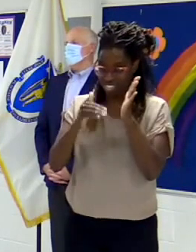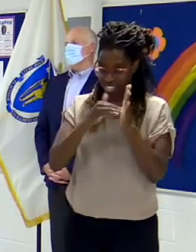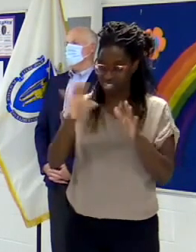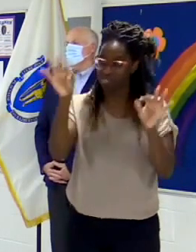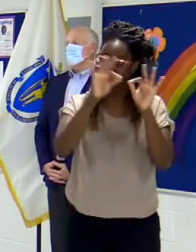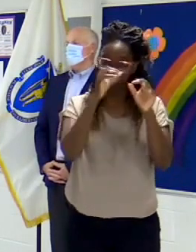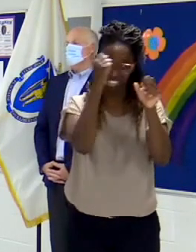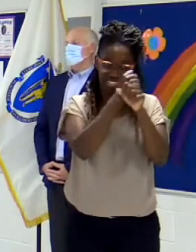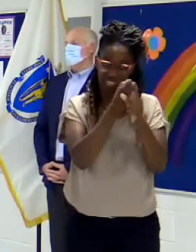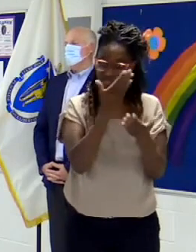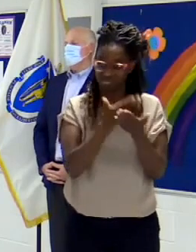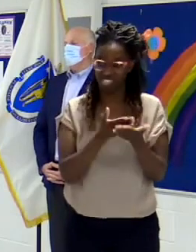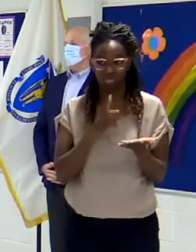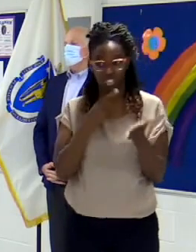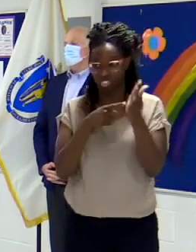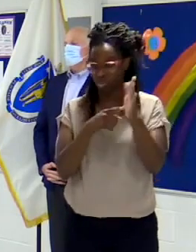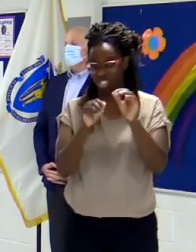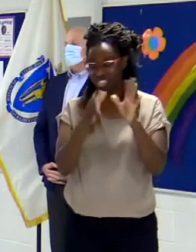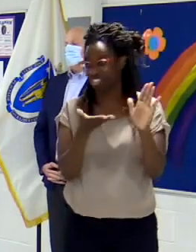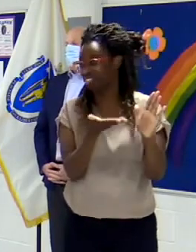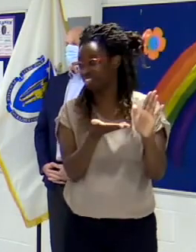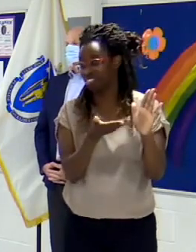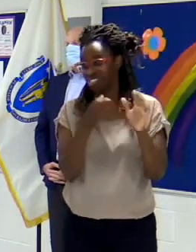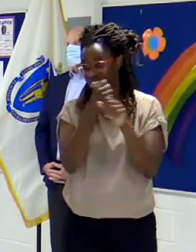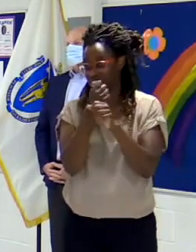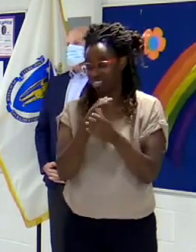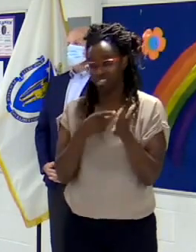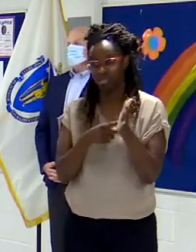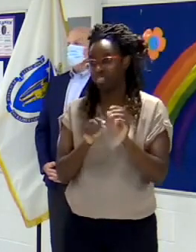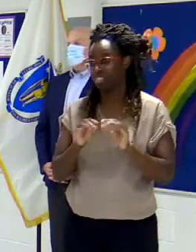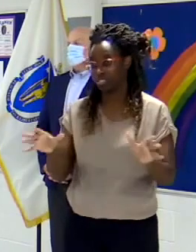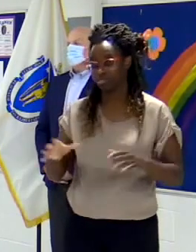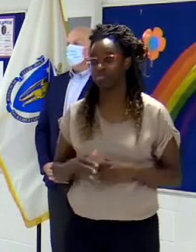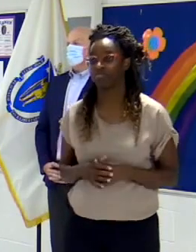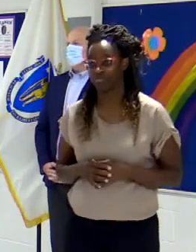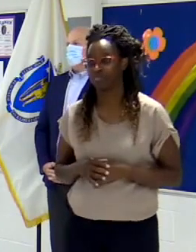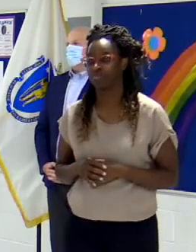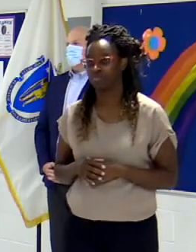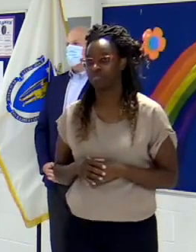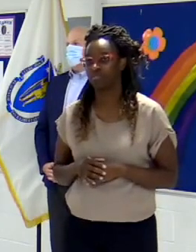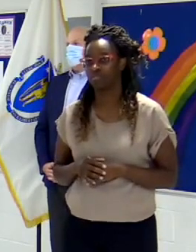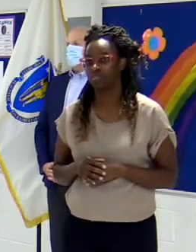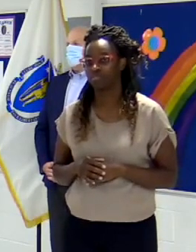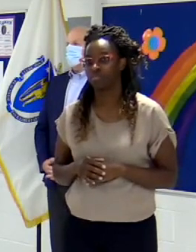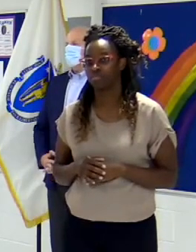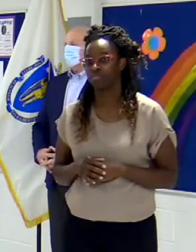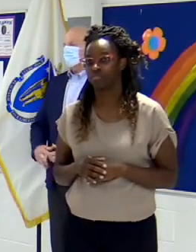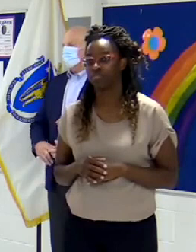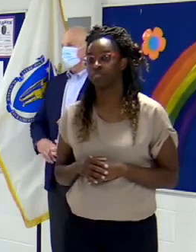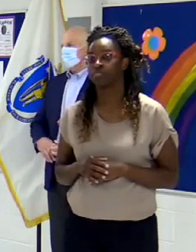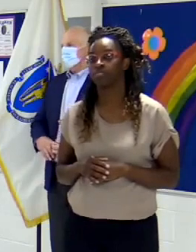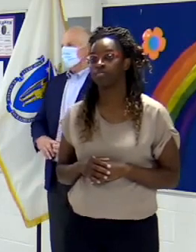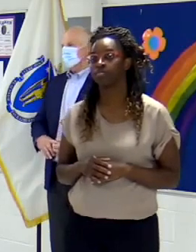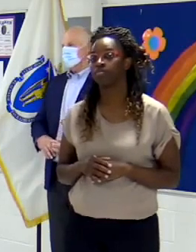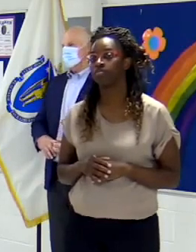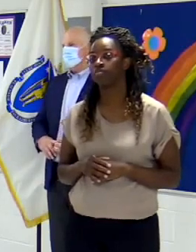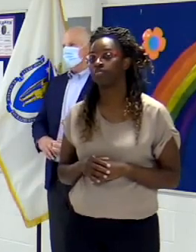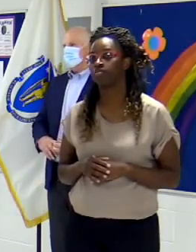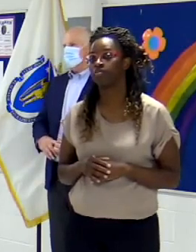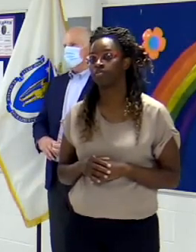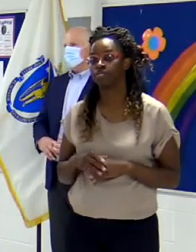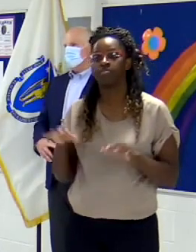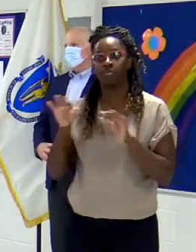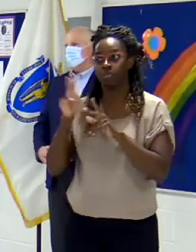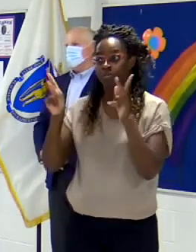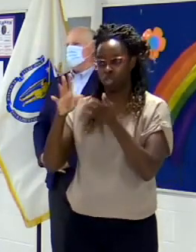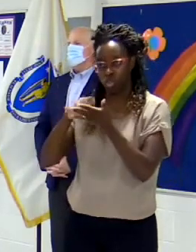and there are a lot of resources in play as well. The real issue here is can people learn from those who have been successful and incorporate